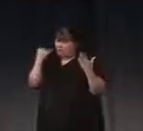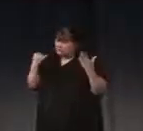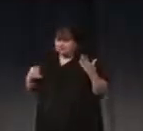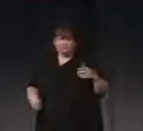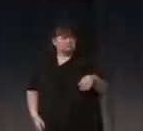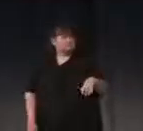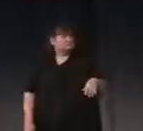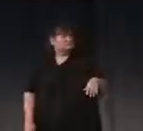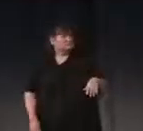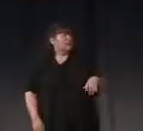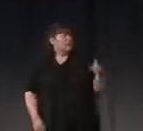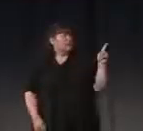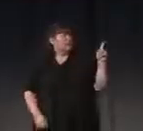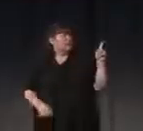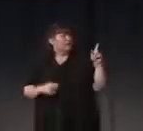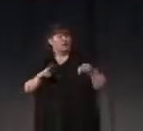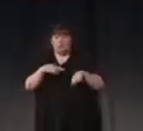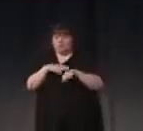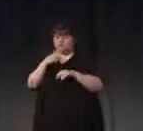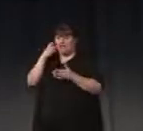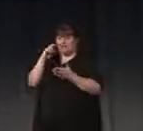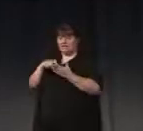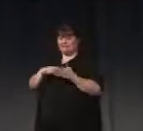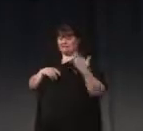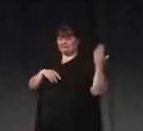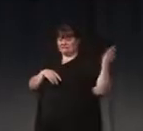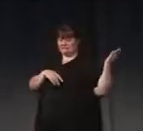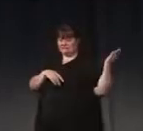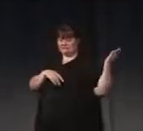And of course, you'll recognize these images.